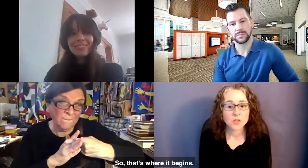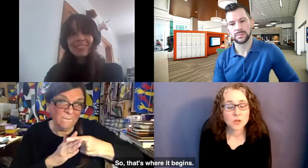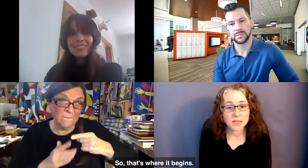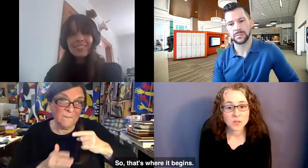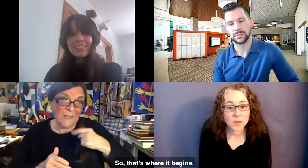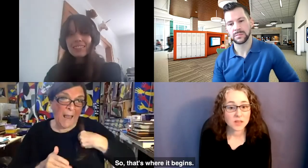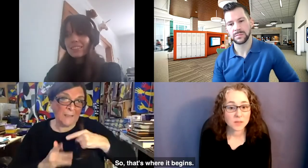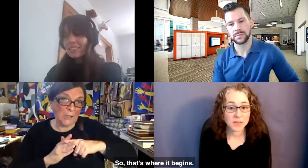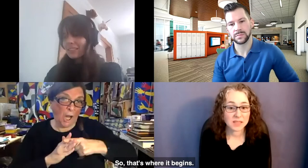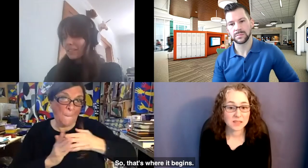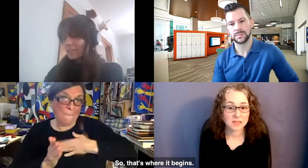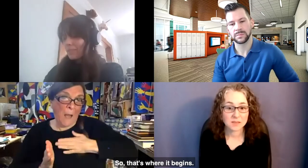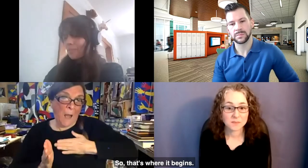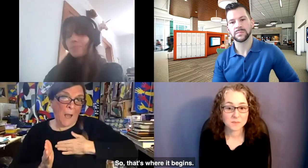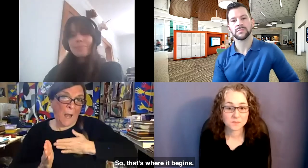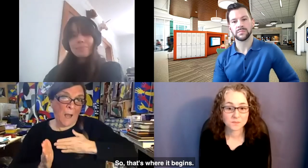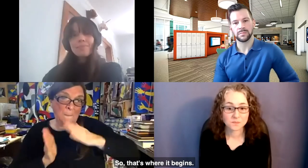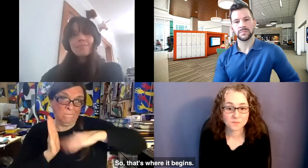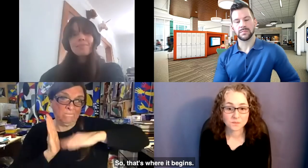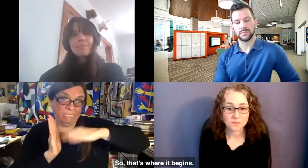So that's where it begins.